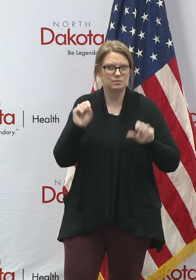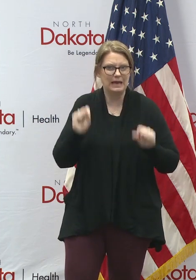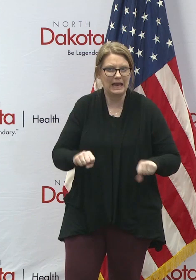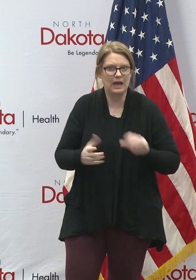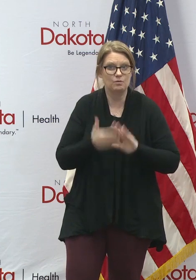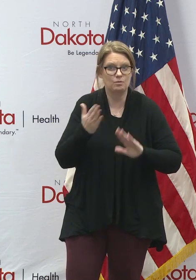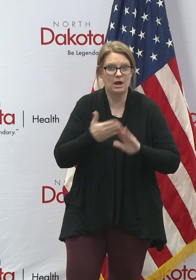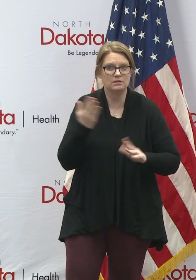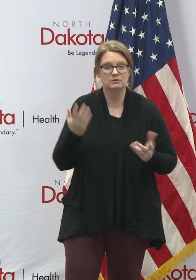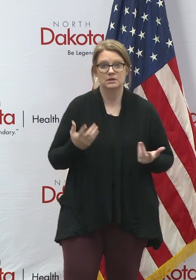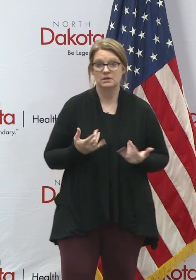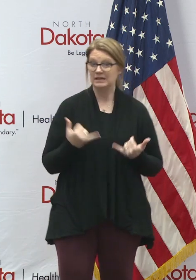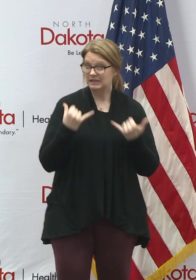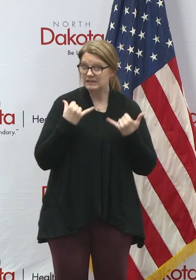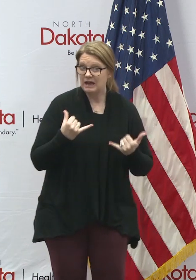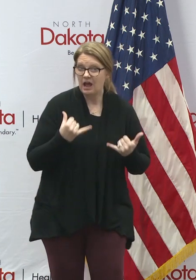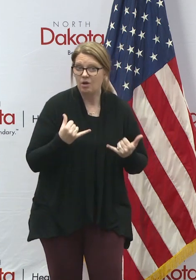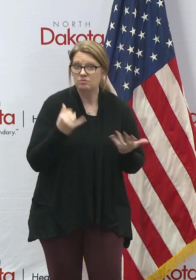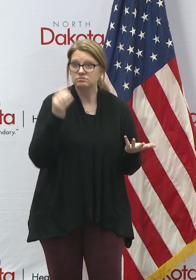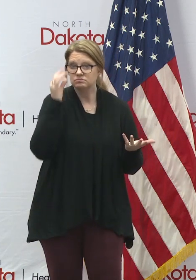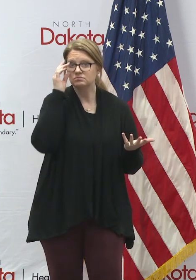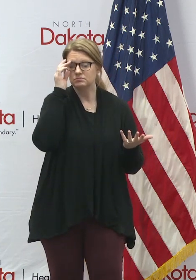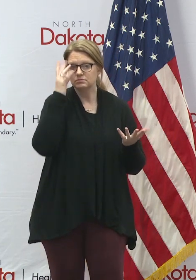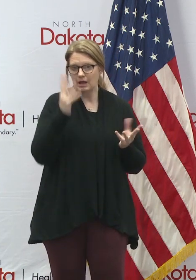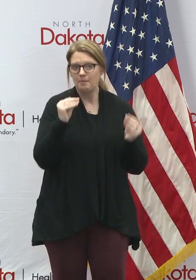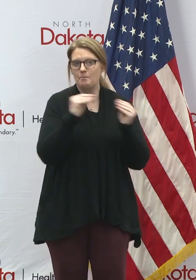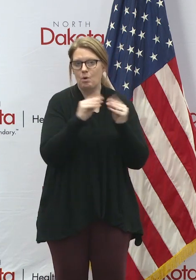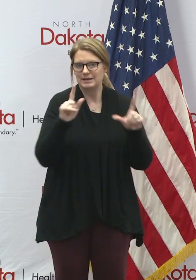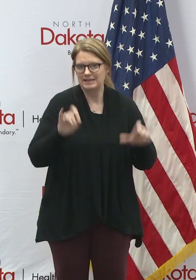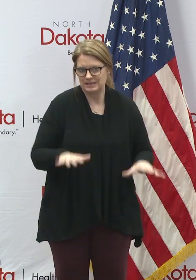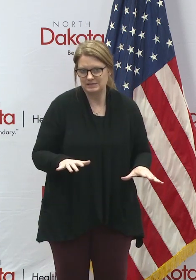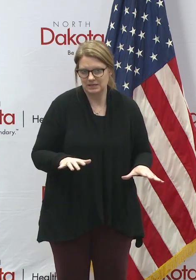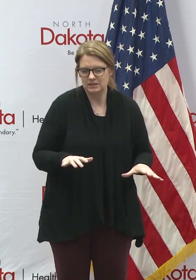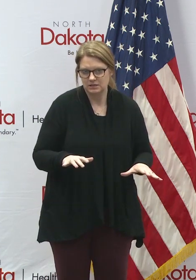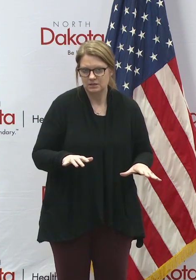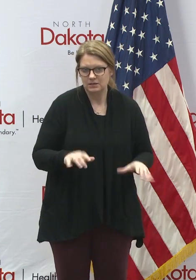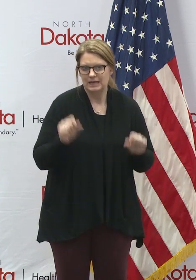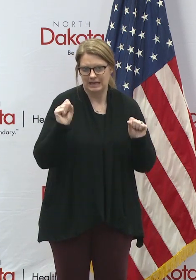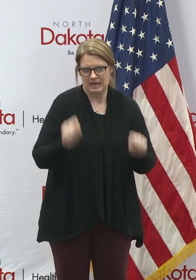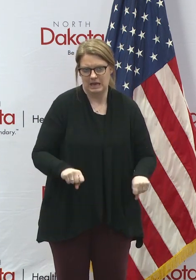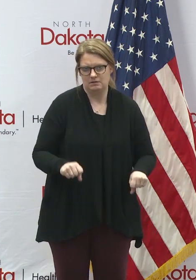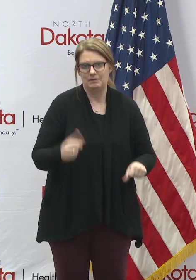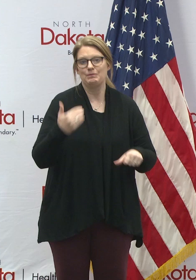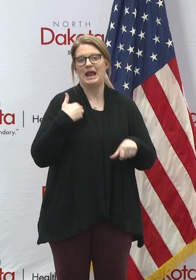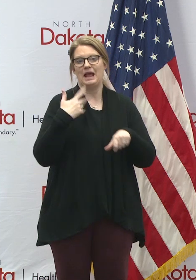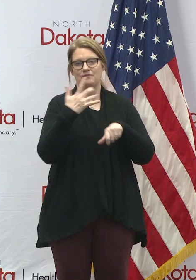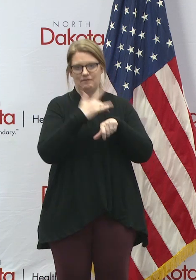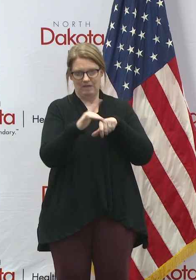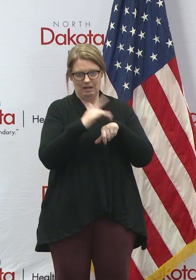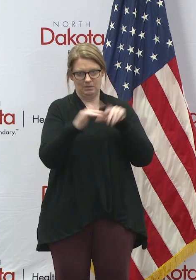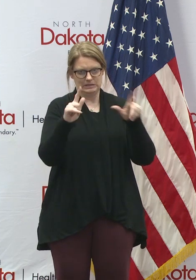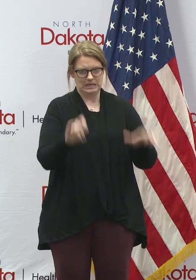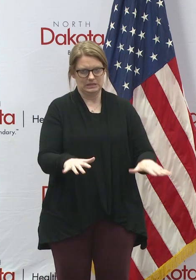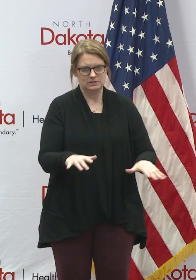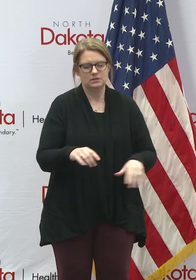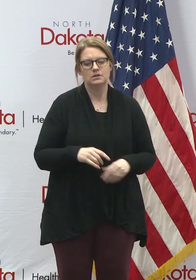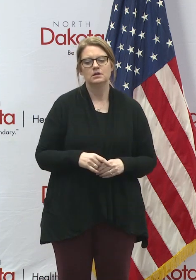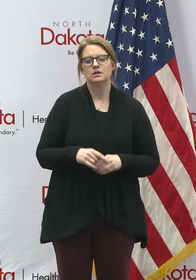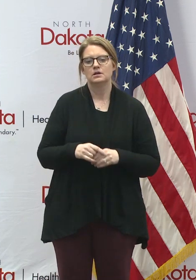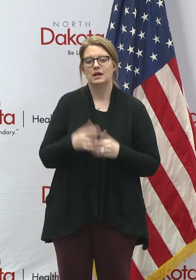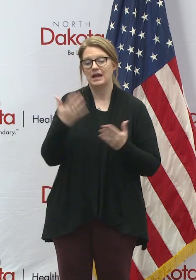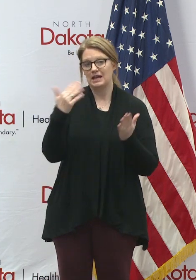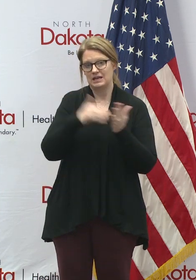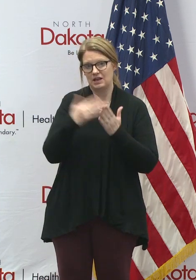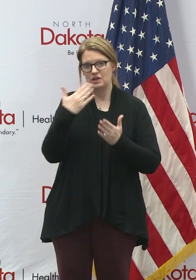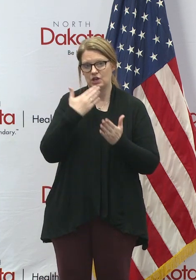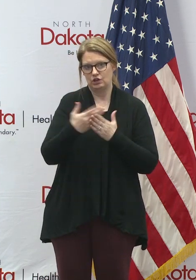we have right now the ability to do more testing than we have been doing in North Dakota. But we did have another good day